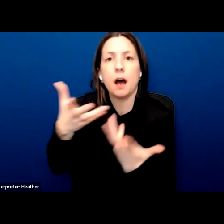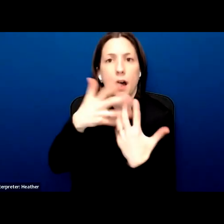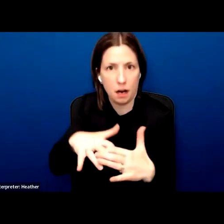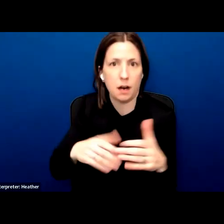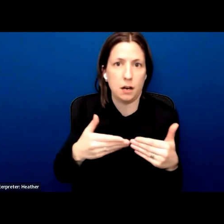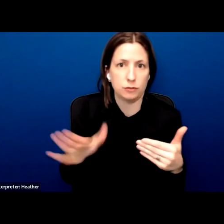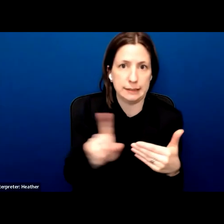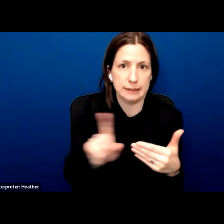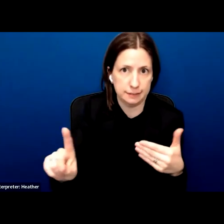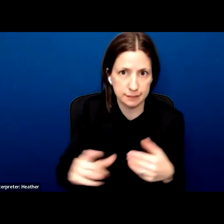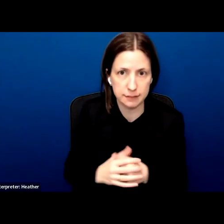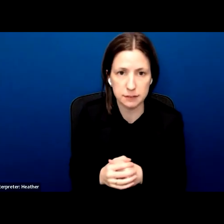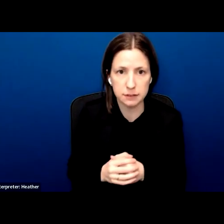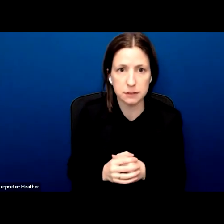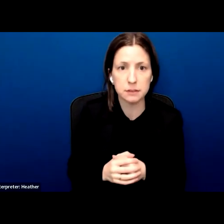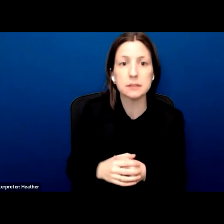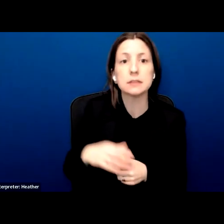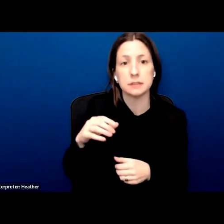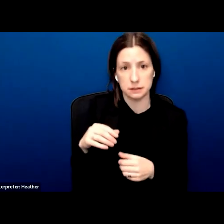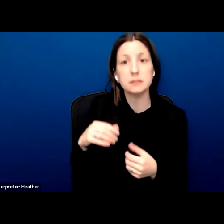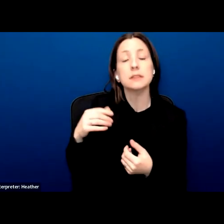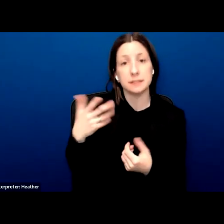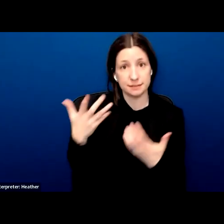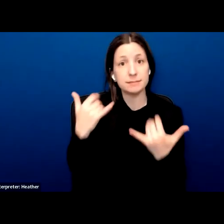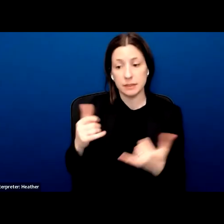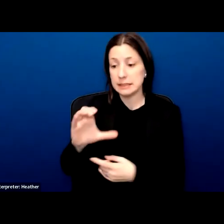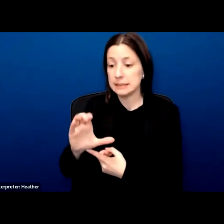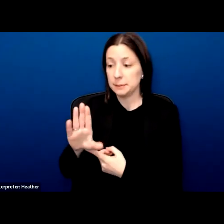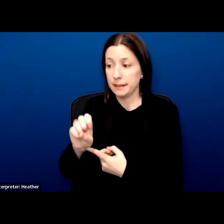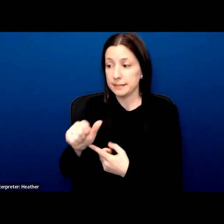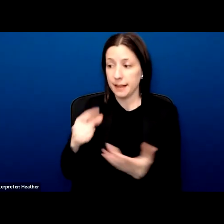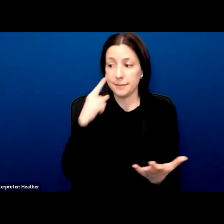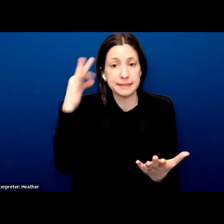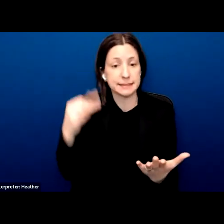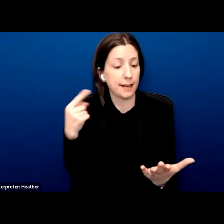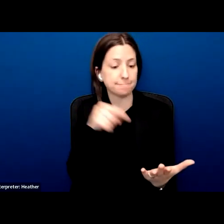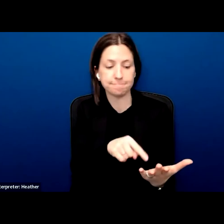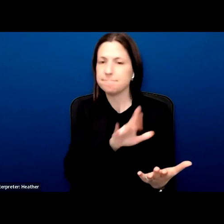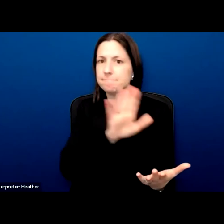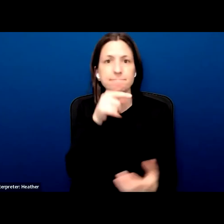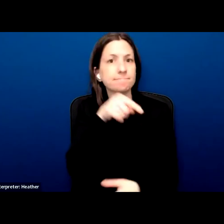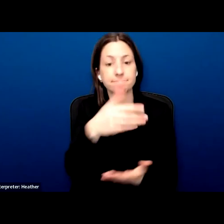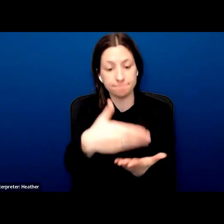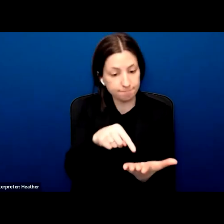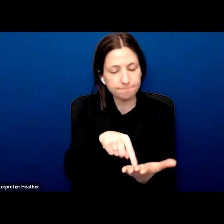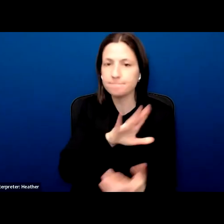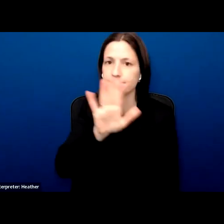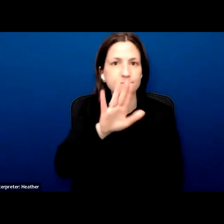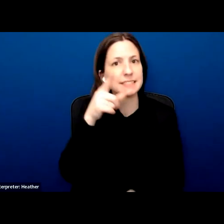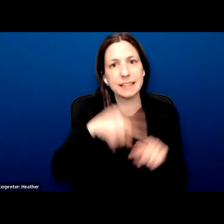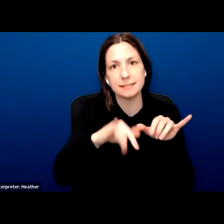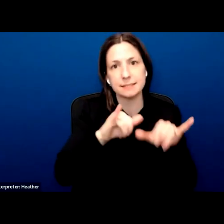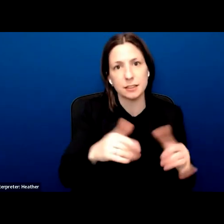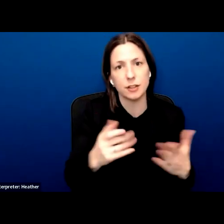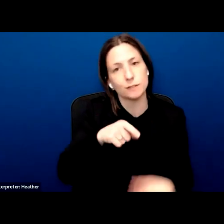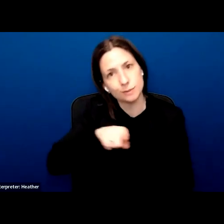Abdurrahman admissible and admissible to Canada and he is fighting deportation, which takes me to the story of Adam Hamdan. I've